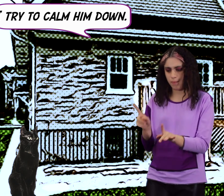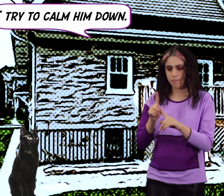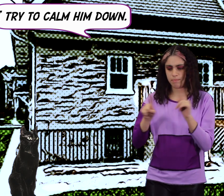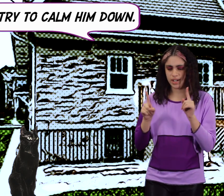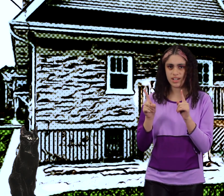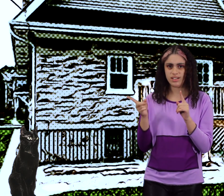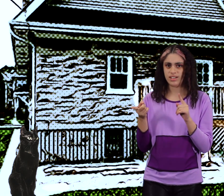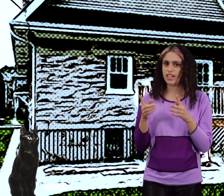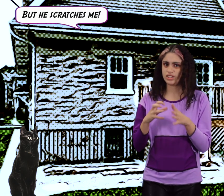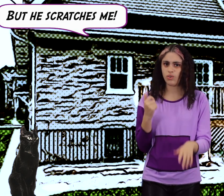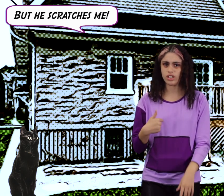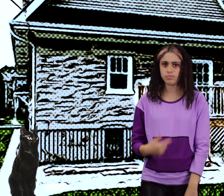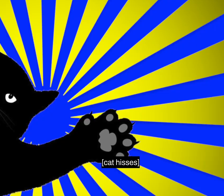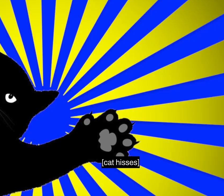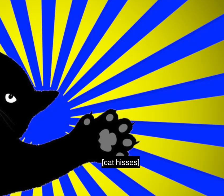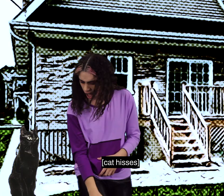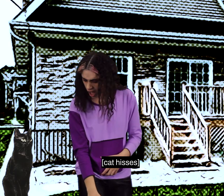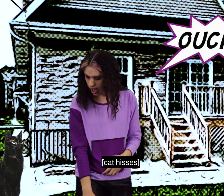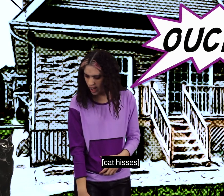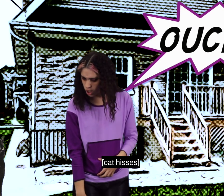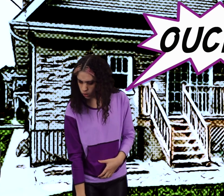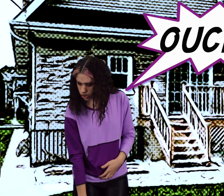but he scratched me ouch